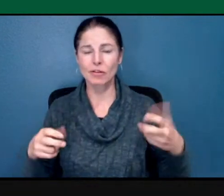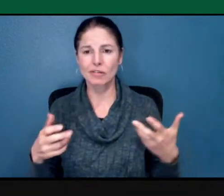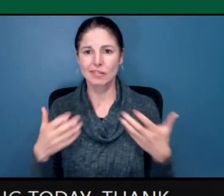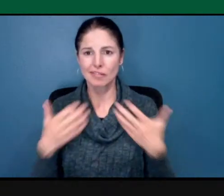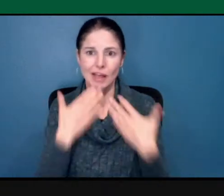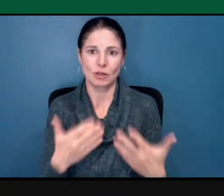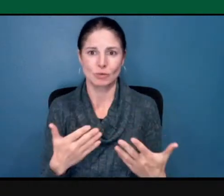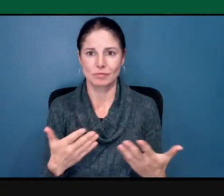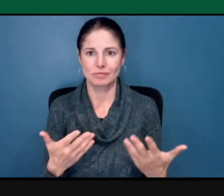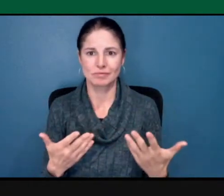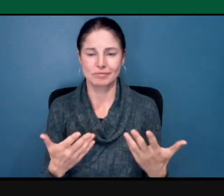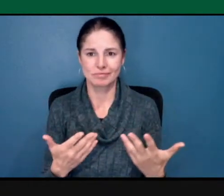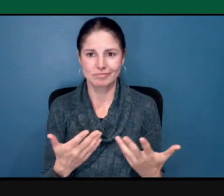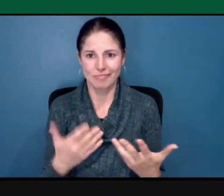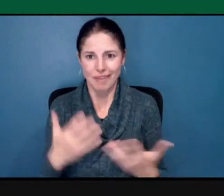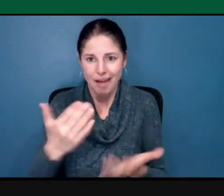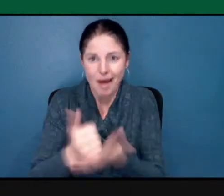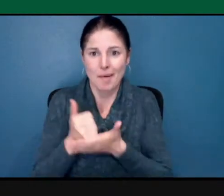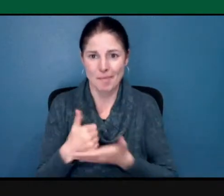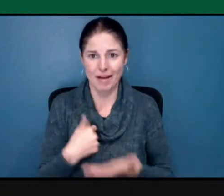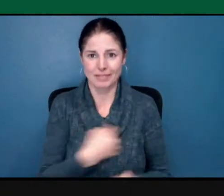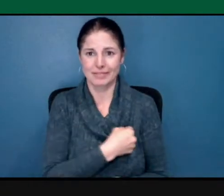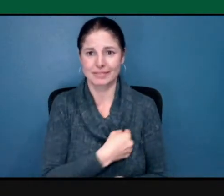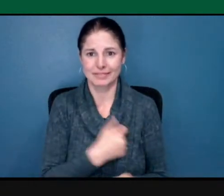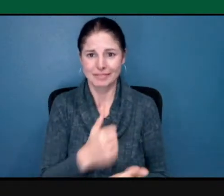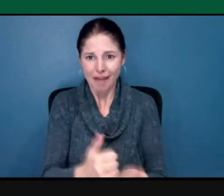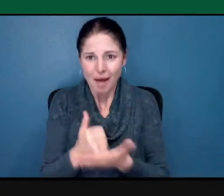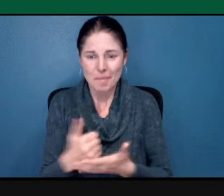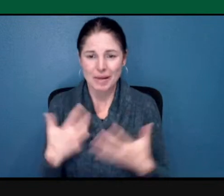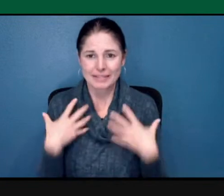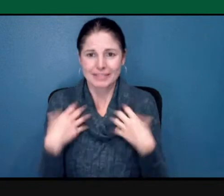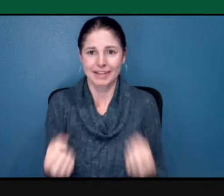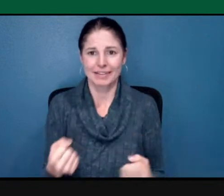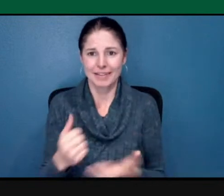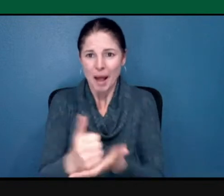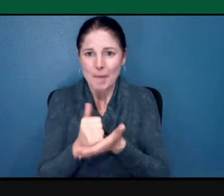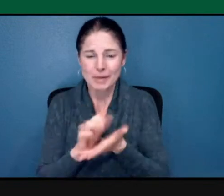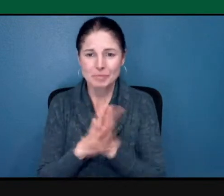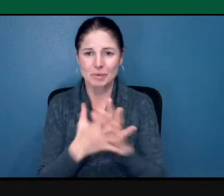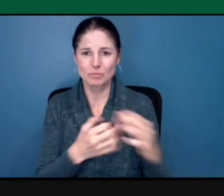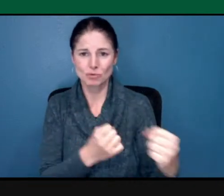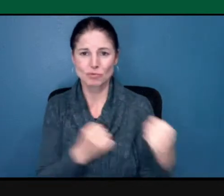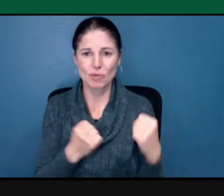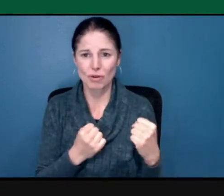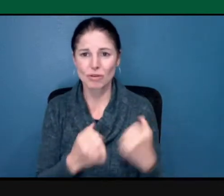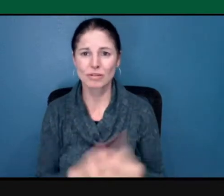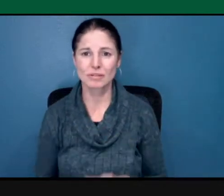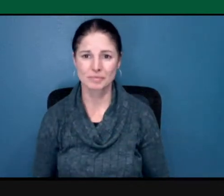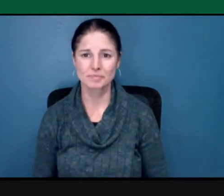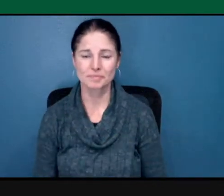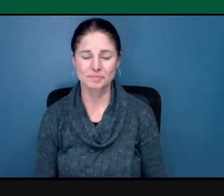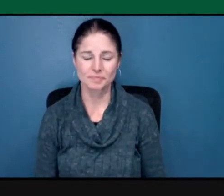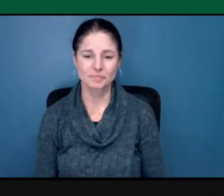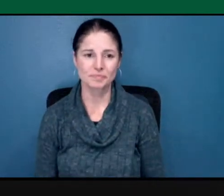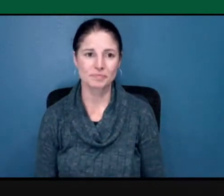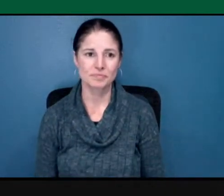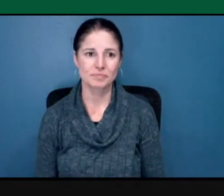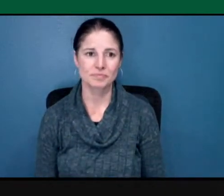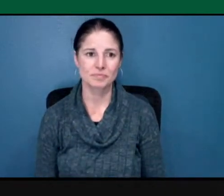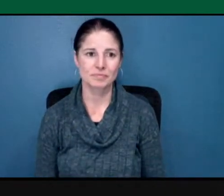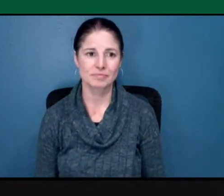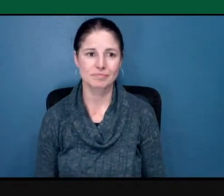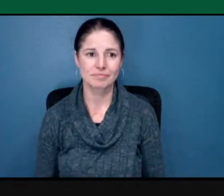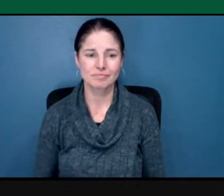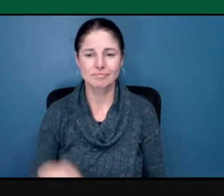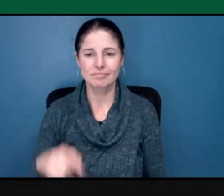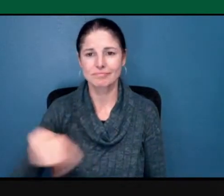Help us to heal. Help us to be strong. And everyone knows, normally I do Sac State's number one,